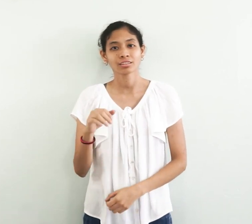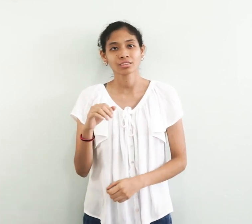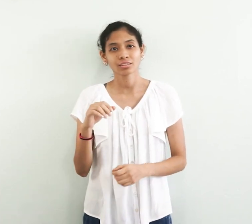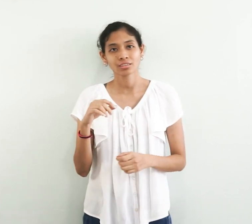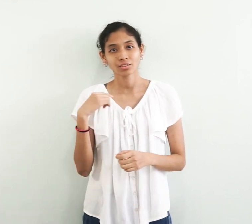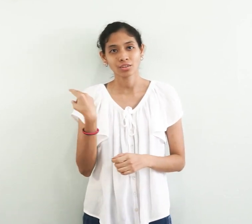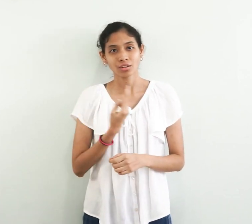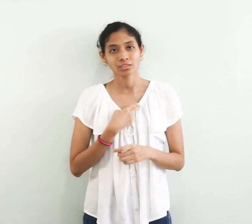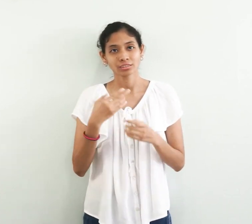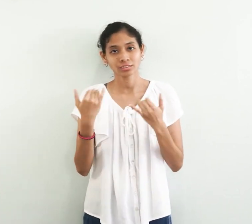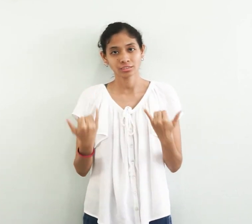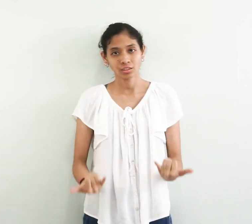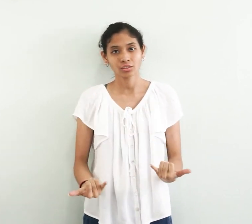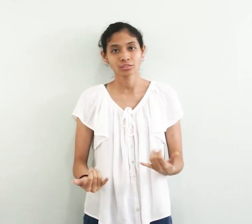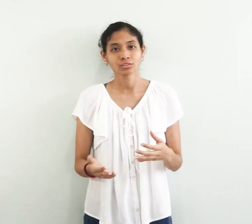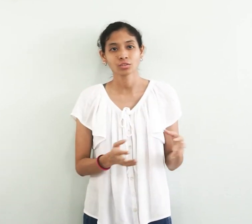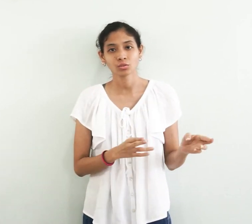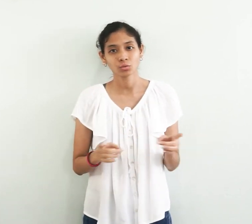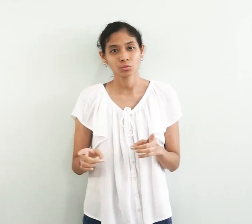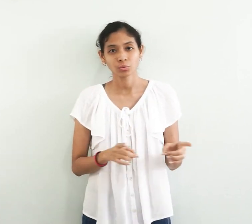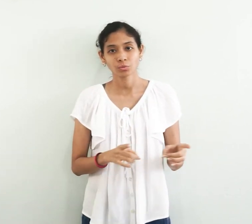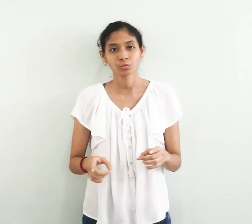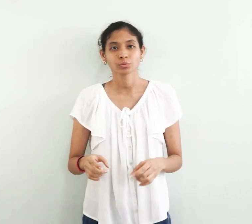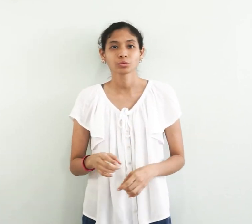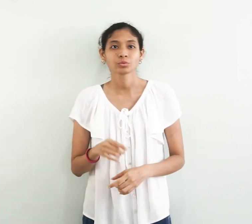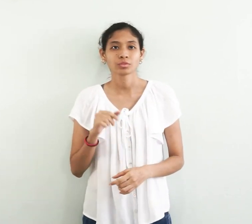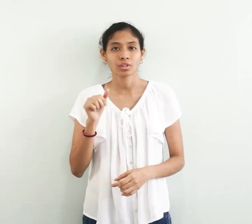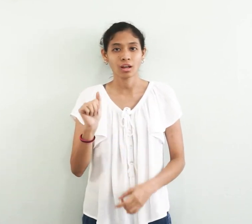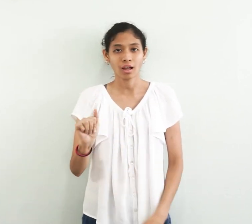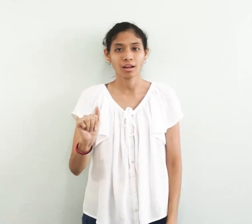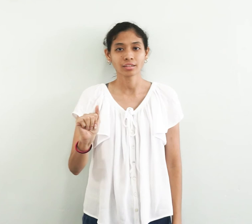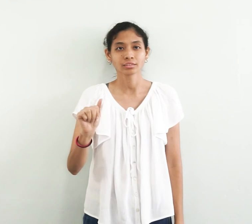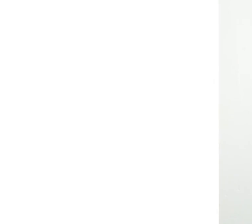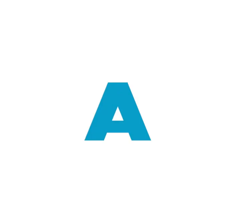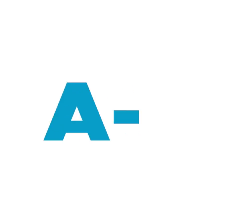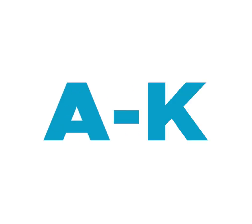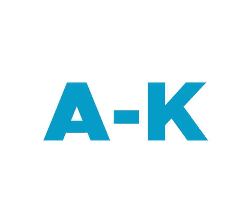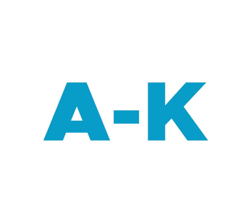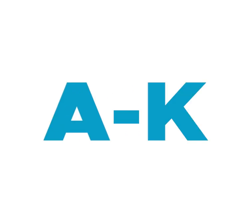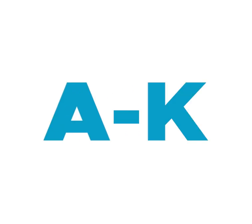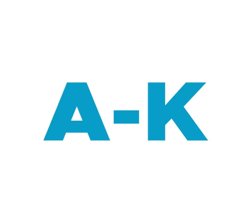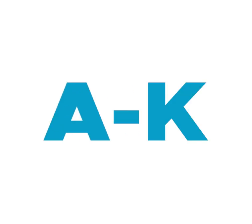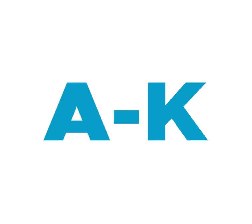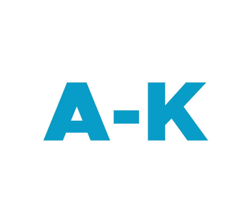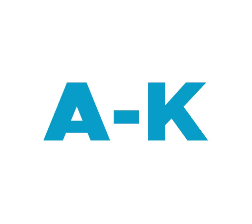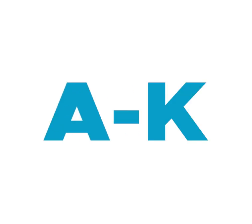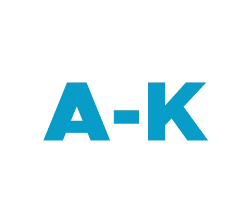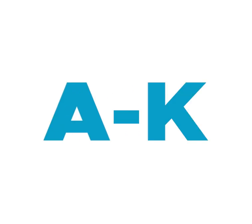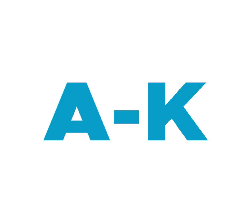going to do the letters of the alphabet from A to K.